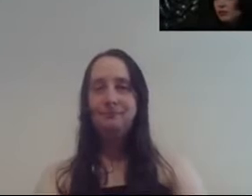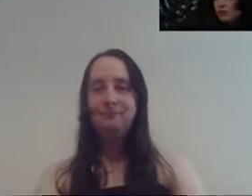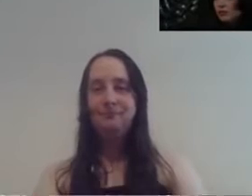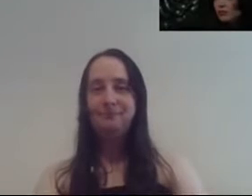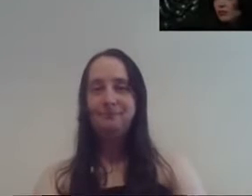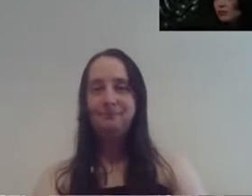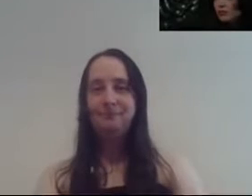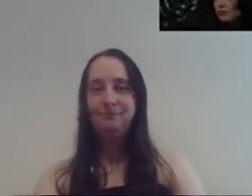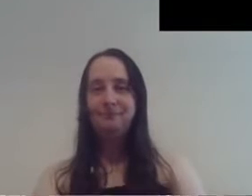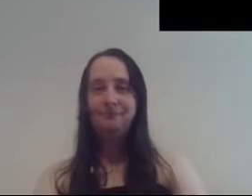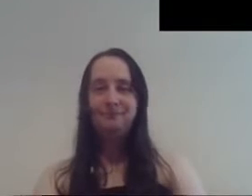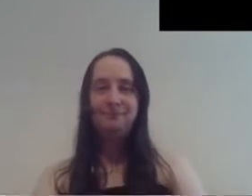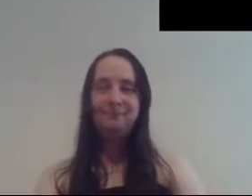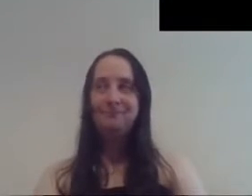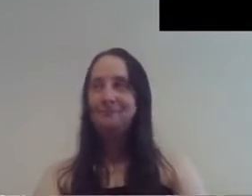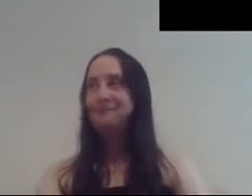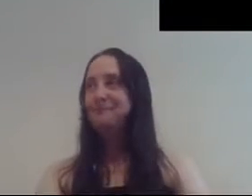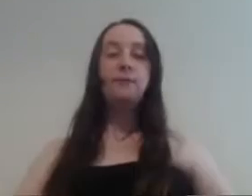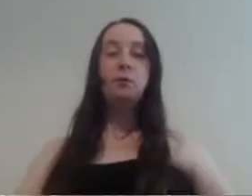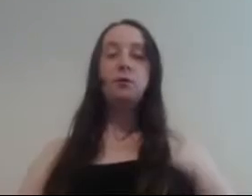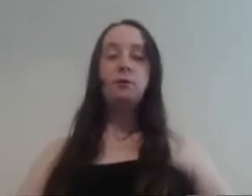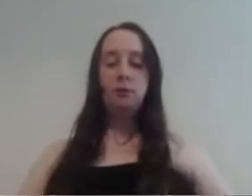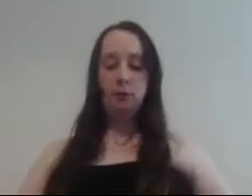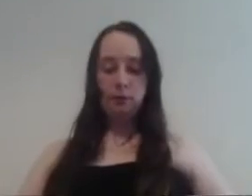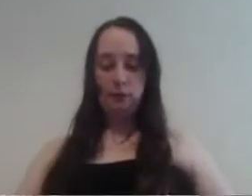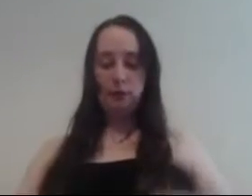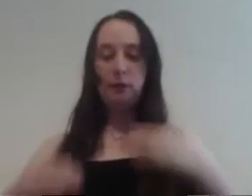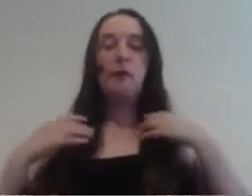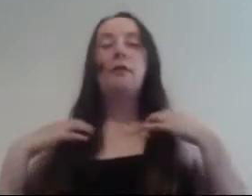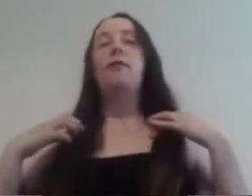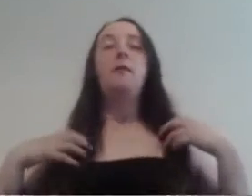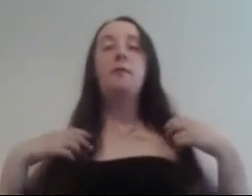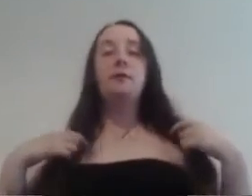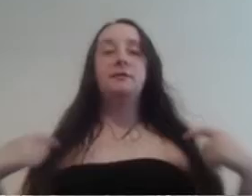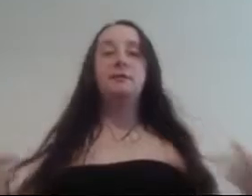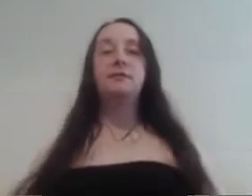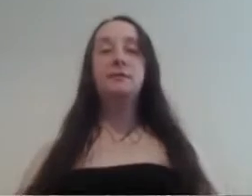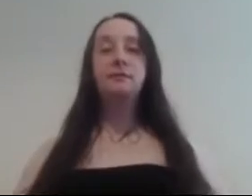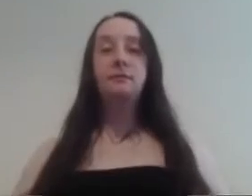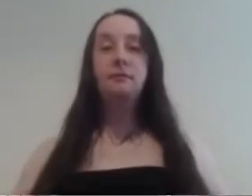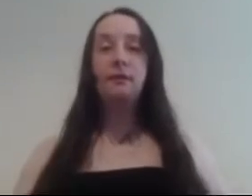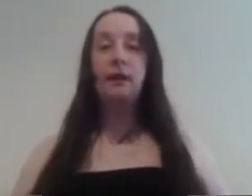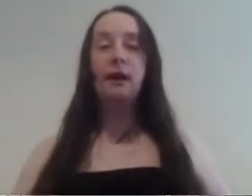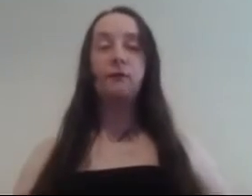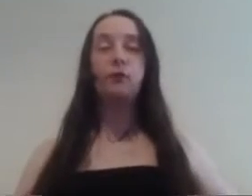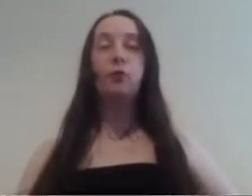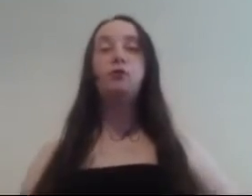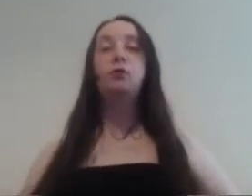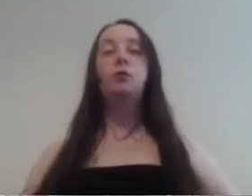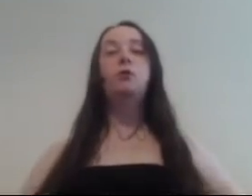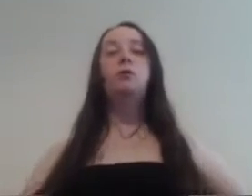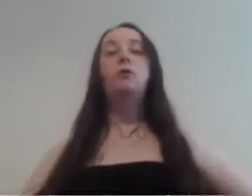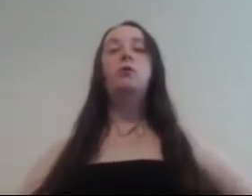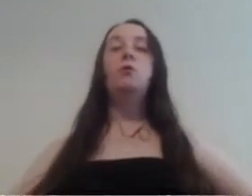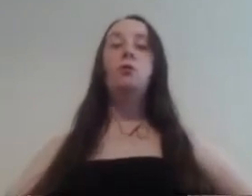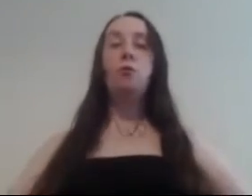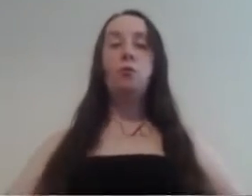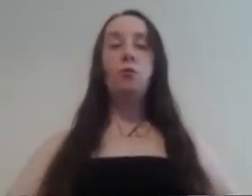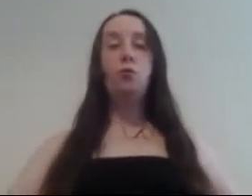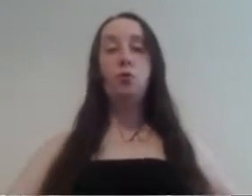that was the heart of gold Oh